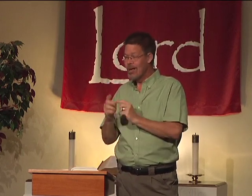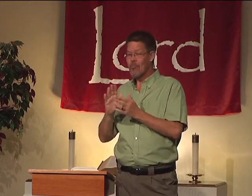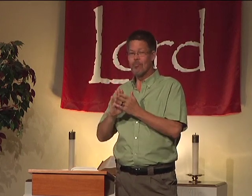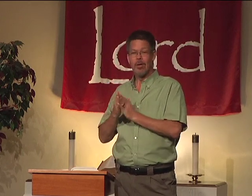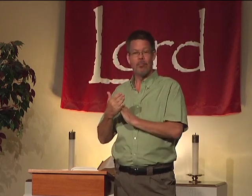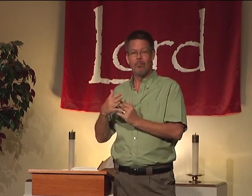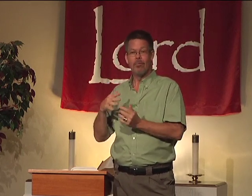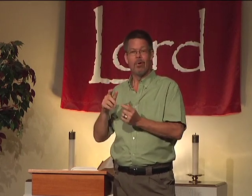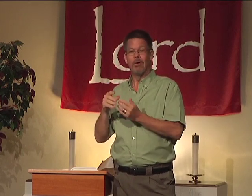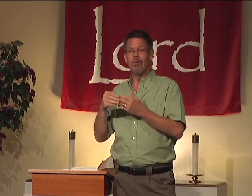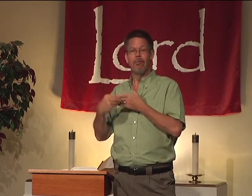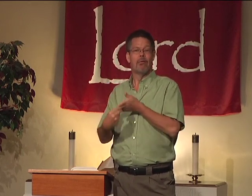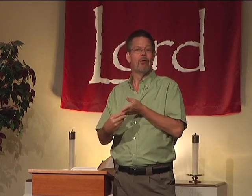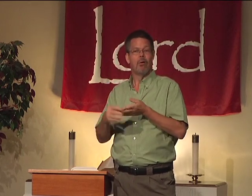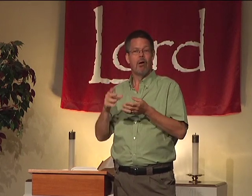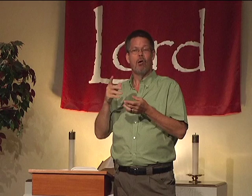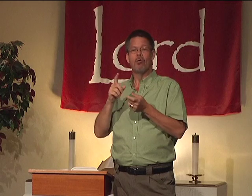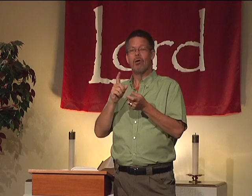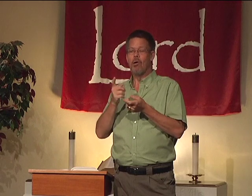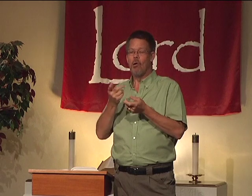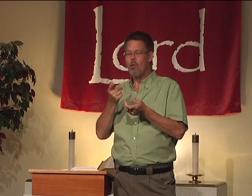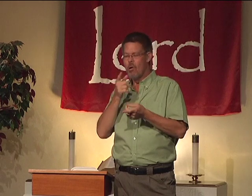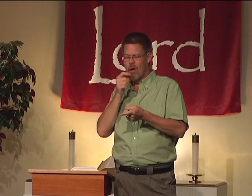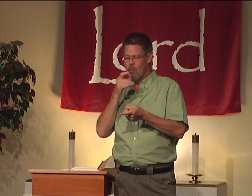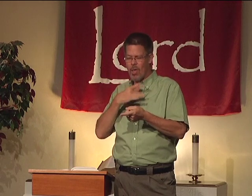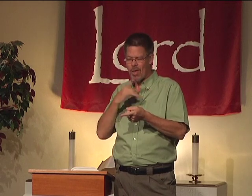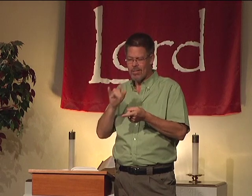it doesn't change. It doesn't waver.